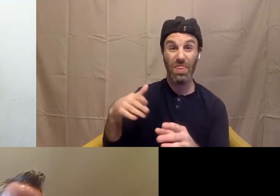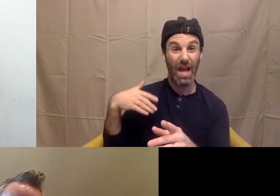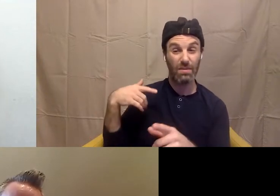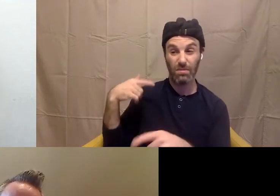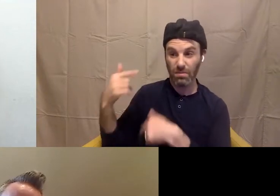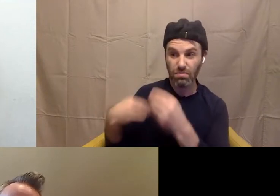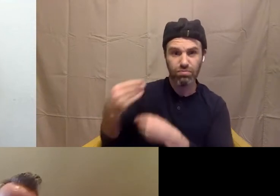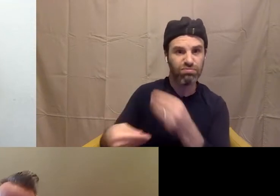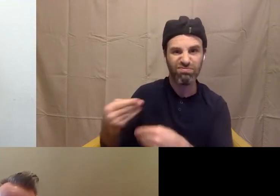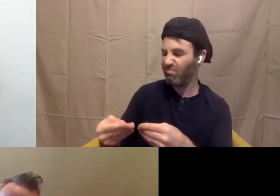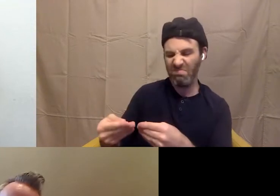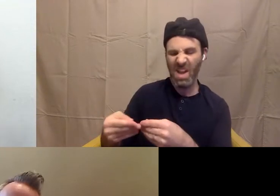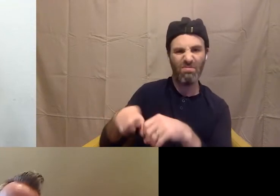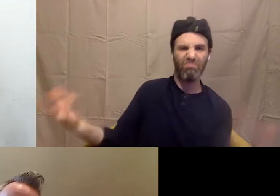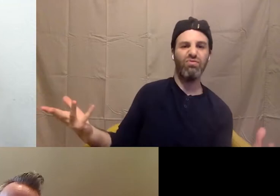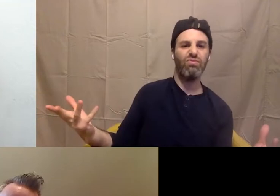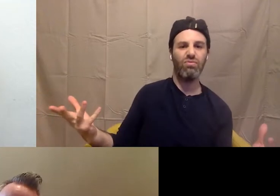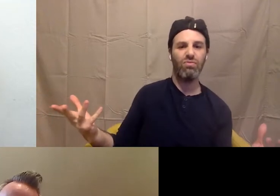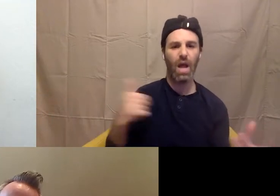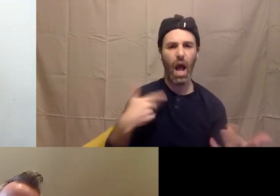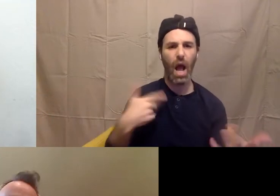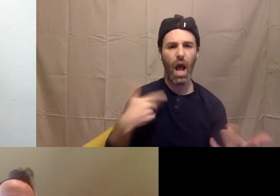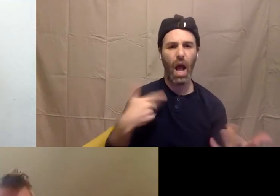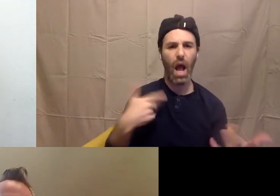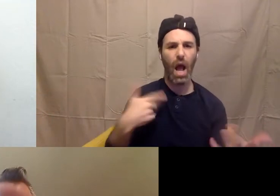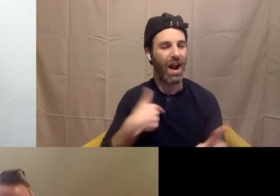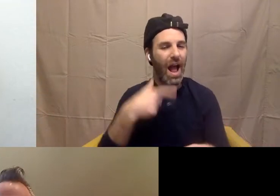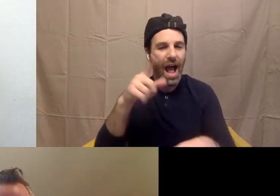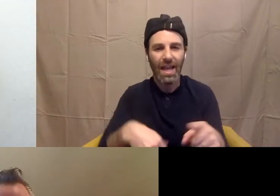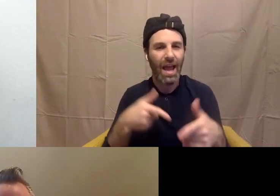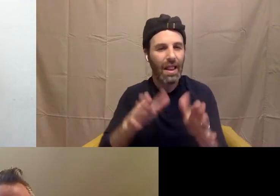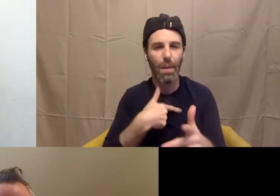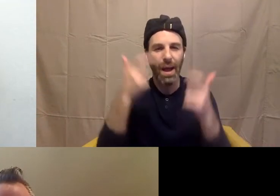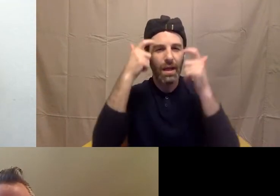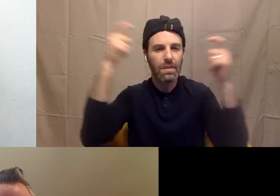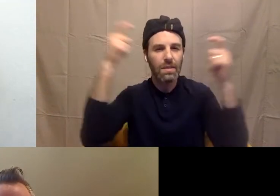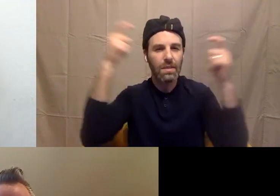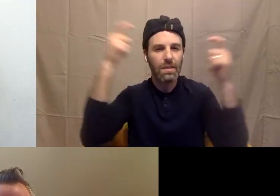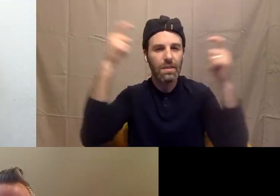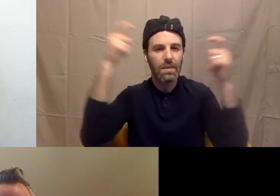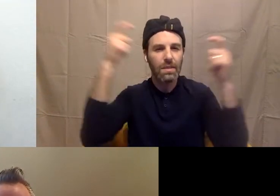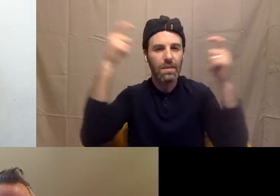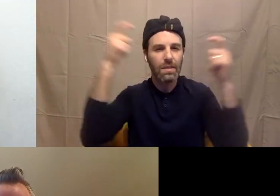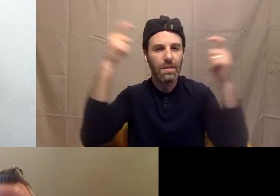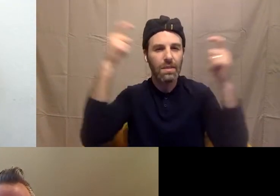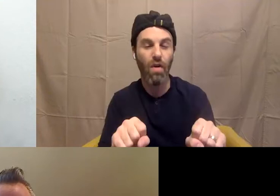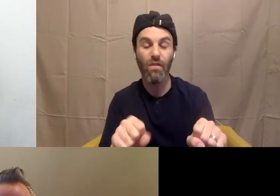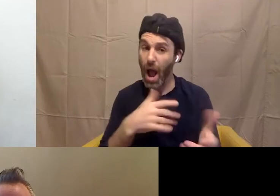messing up and not having ego take over because I'm learning as I go. And as long as I can admit